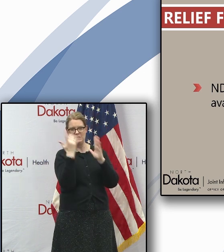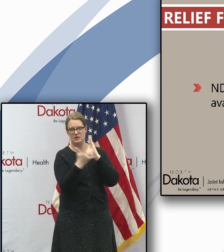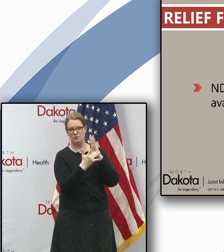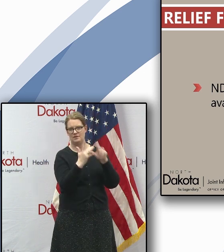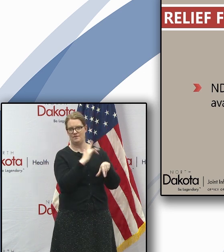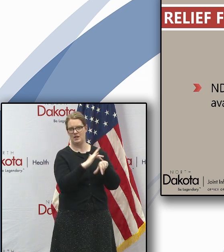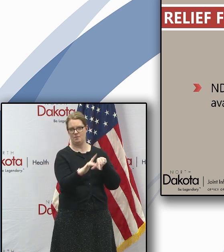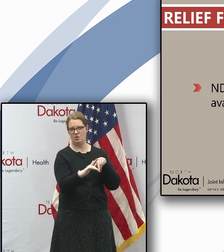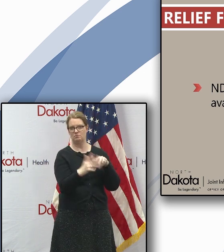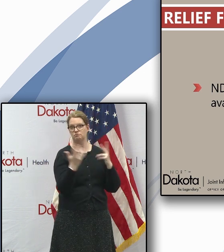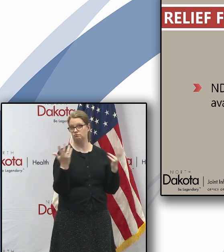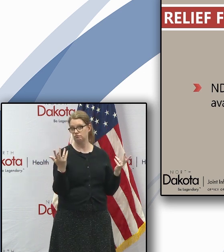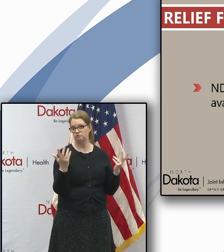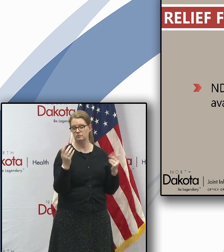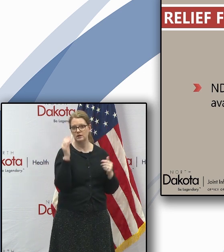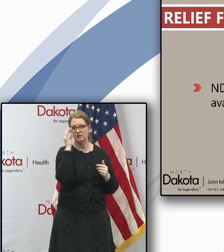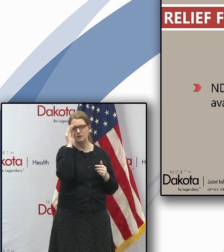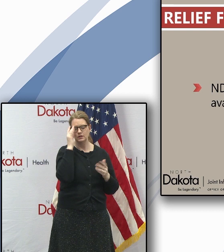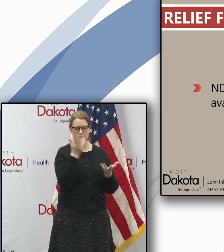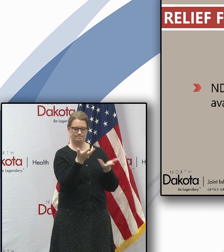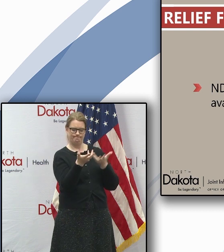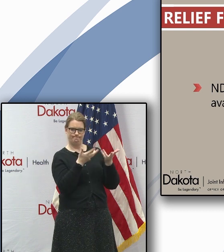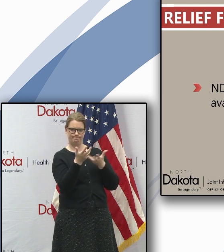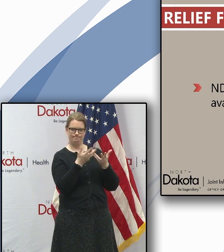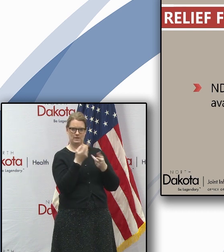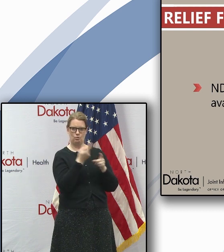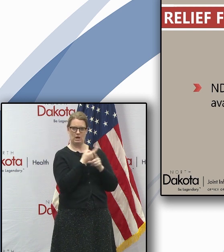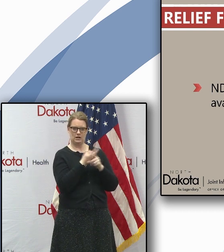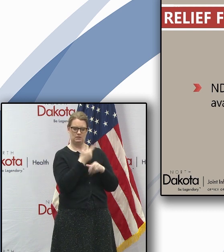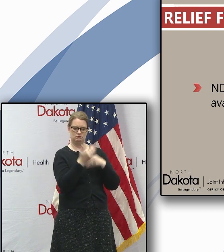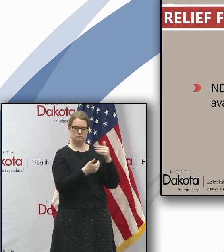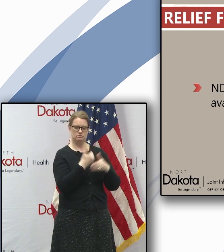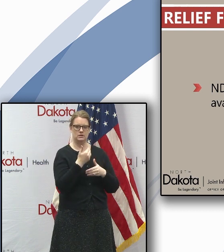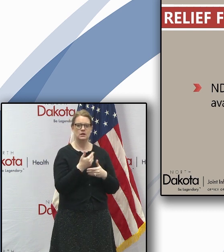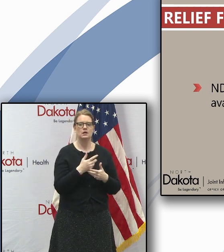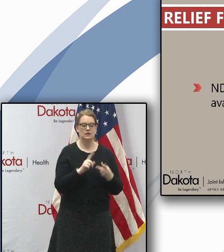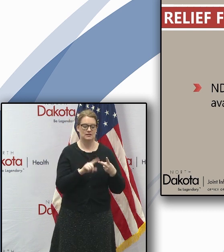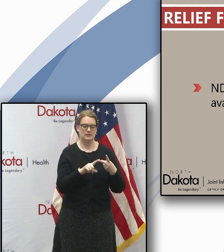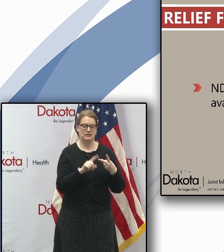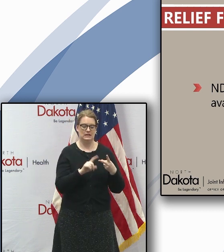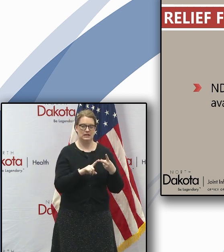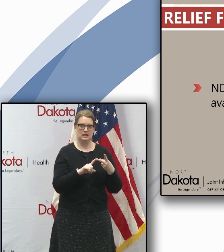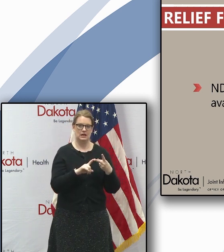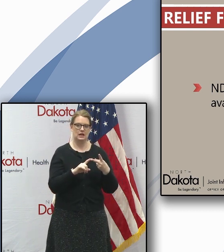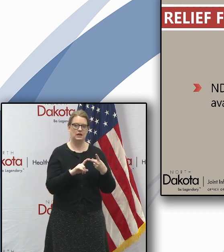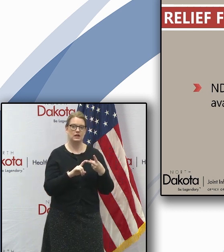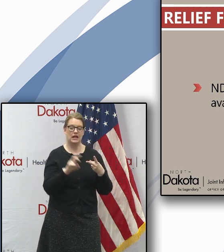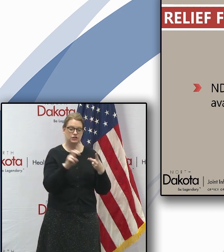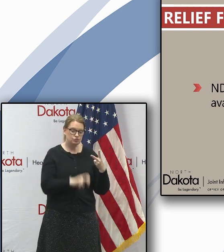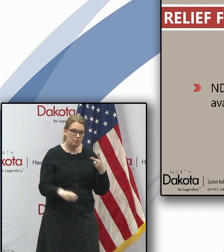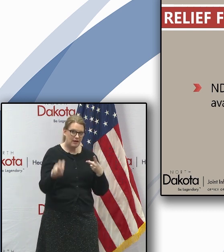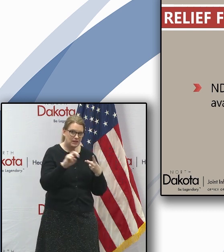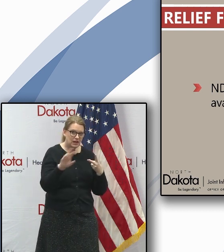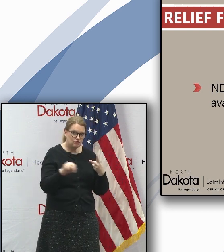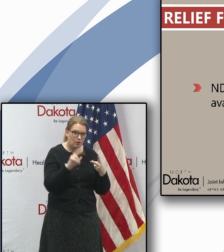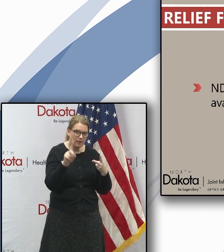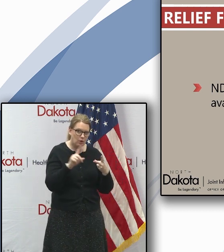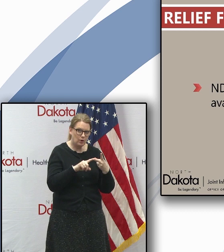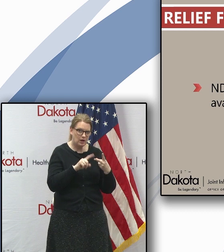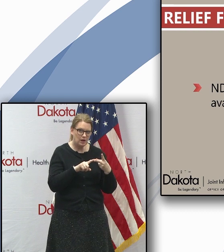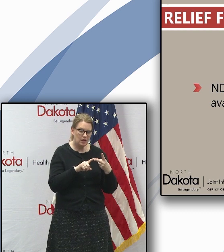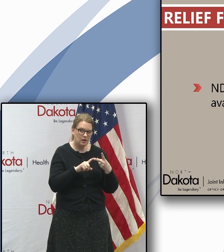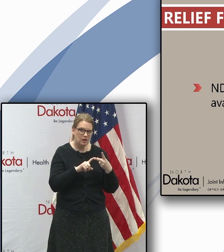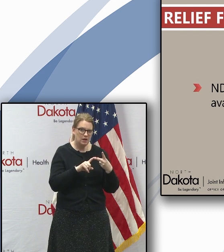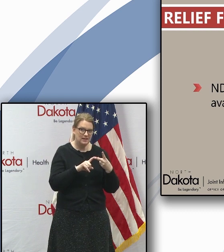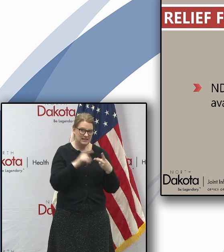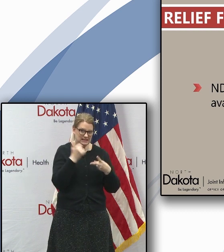to facilitate the regular and uninterrupted movement of goods and traveling within north dakota the second one a